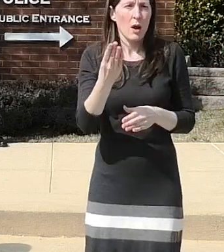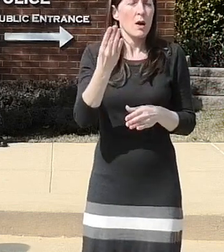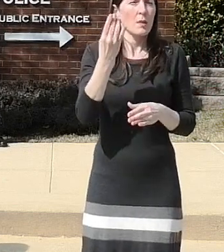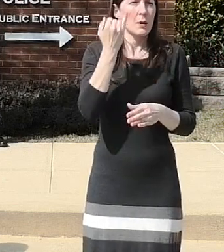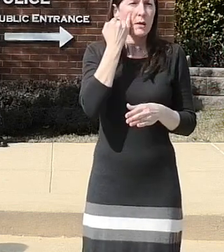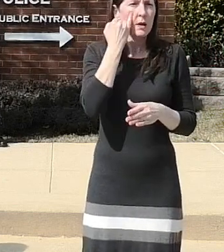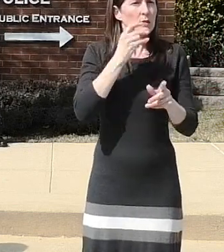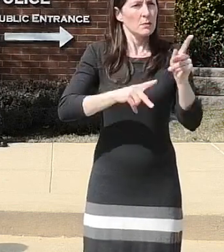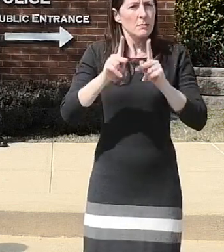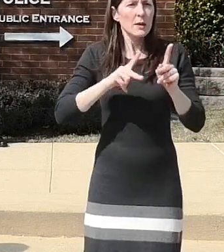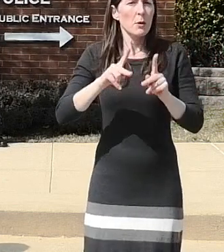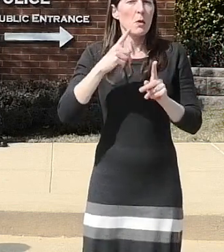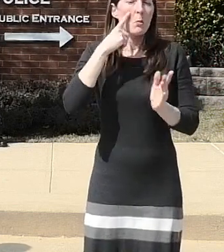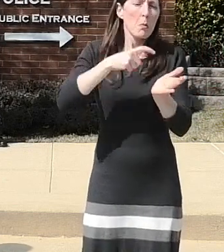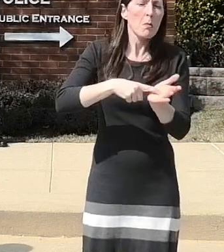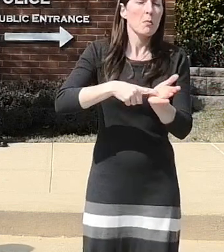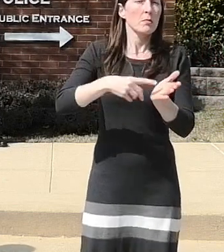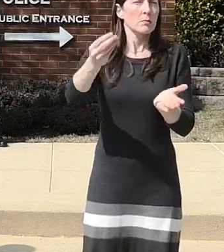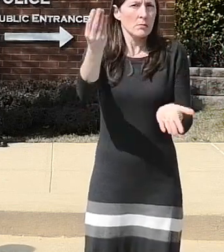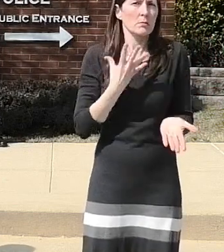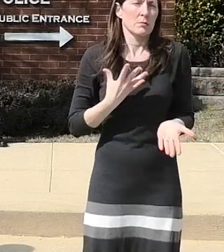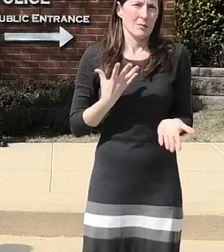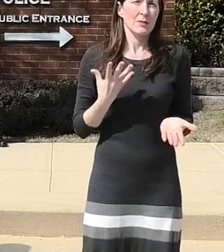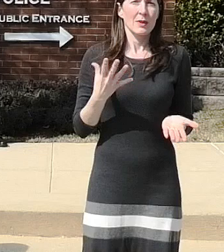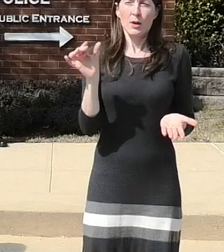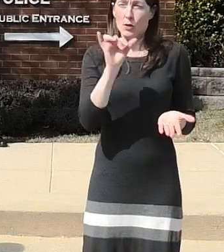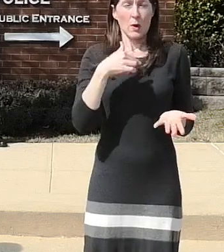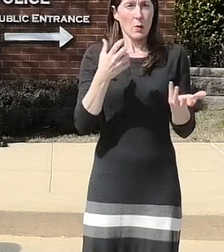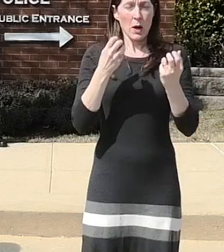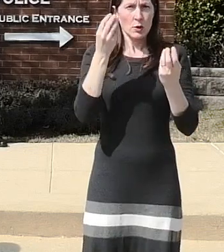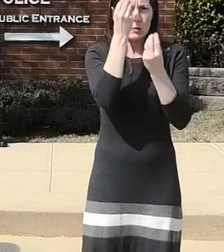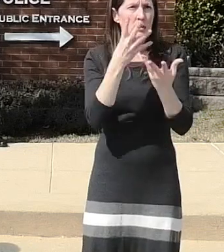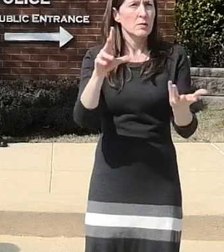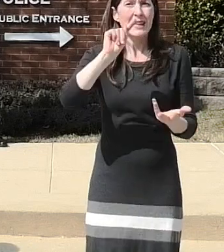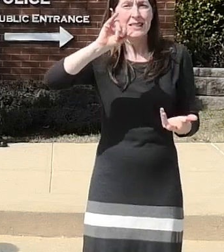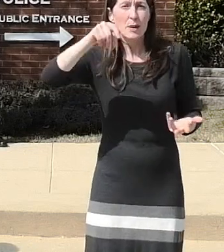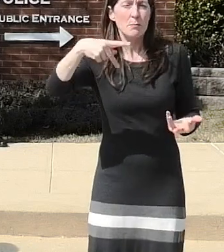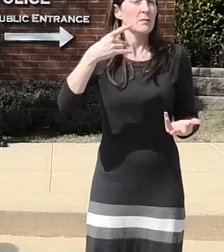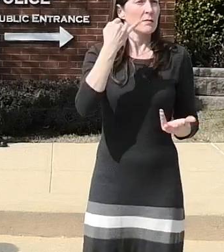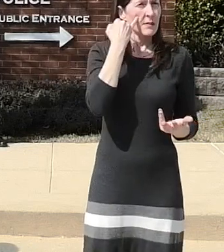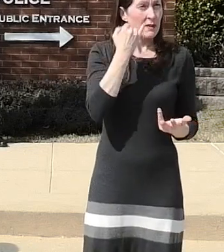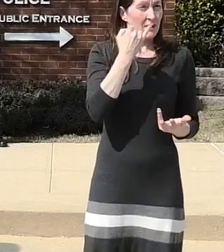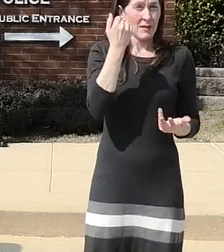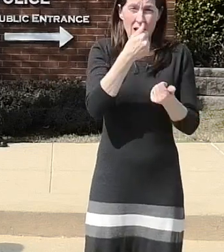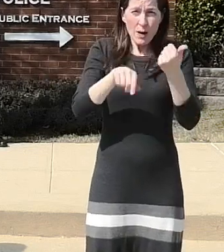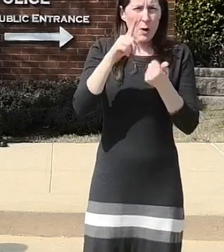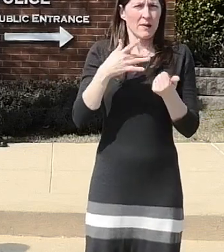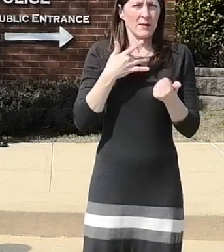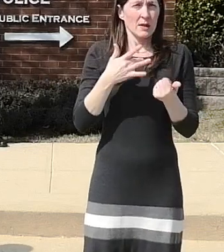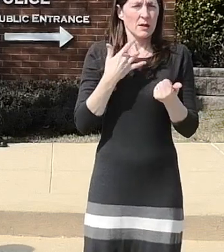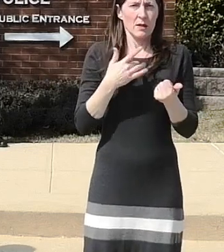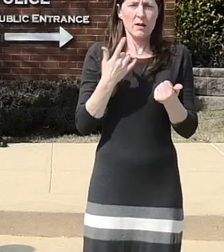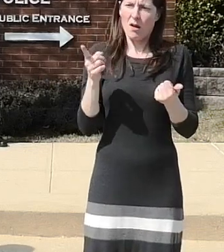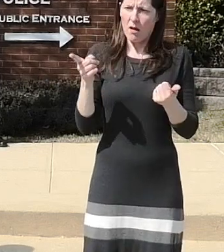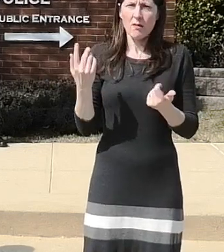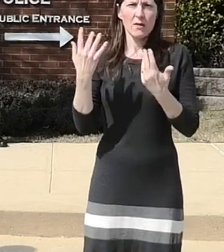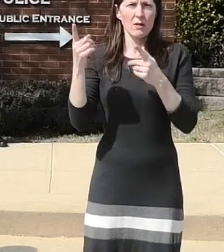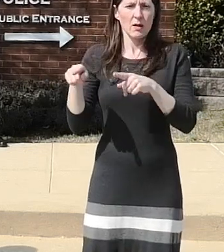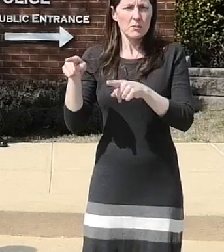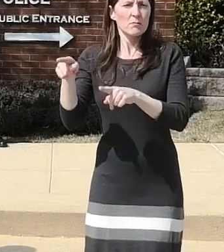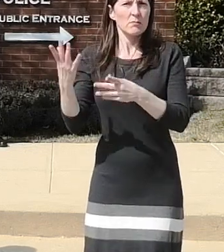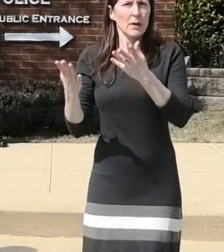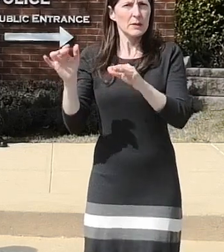i also want to give out a tip line if there's any fires that anyone believes fit the similarities of the one spoken of today